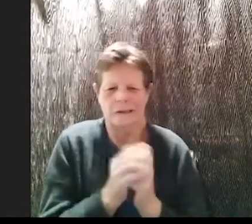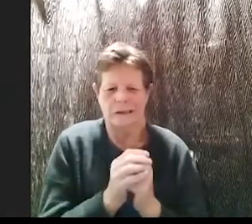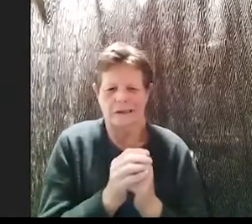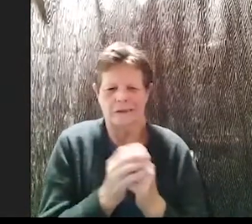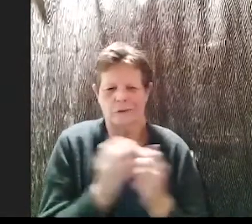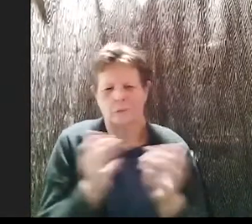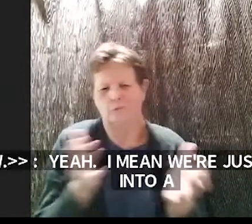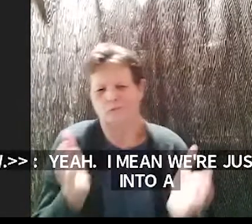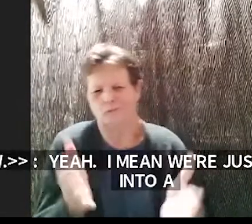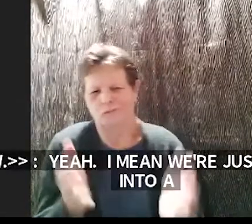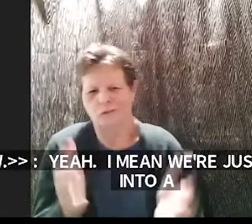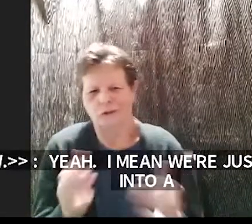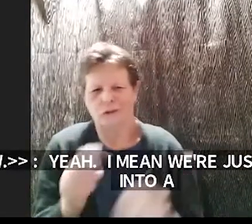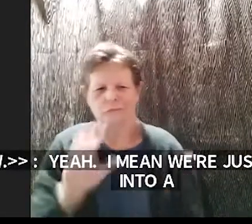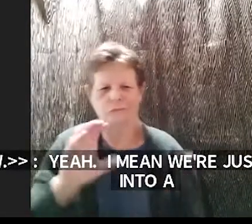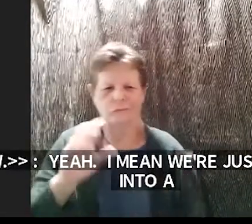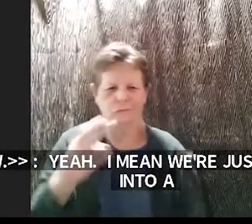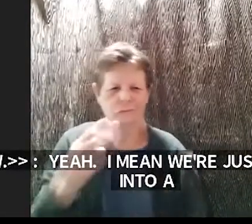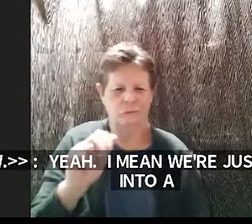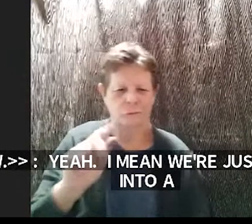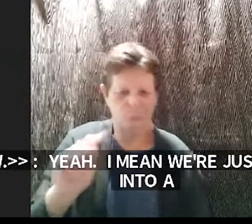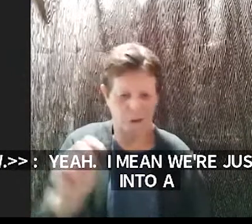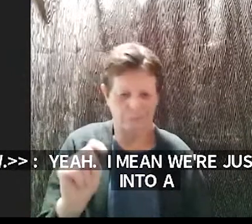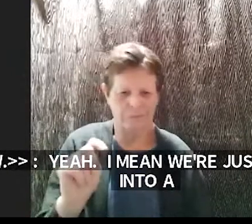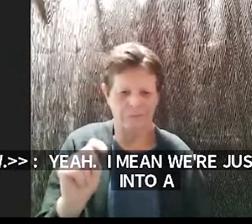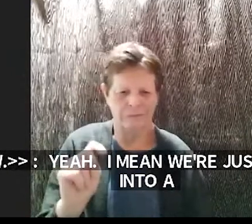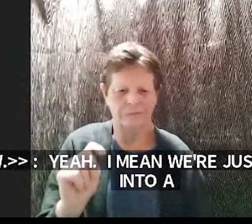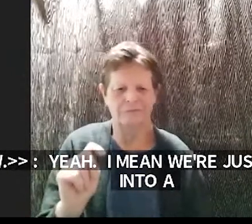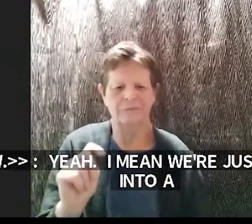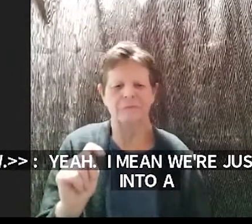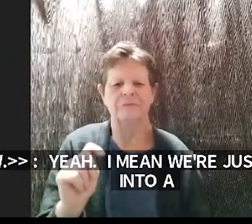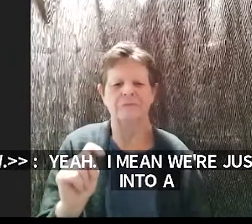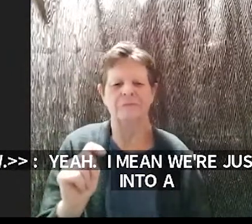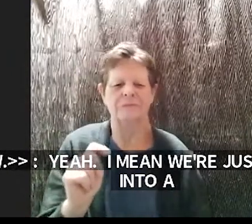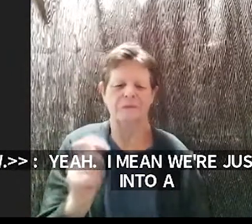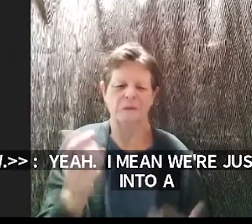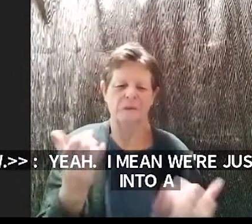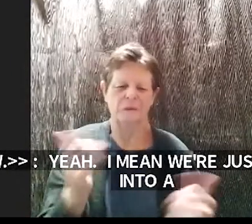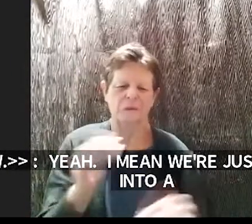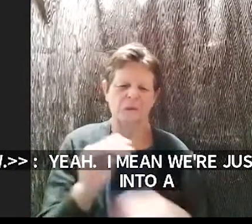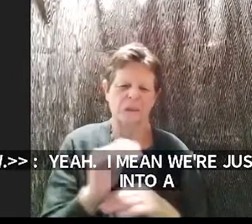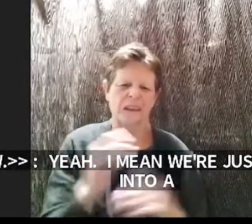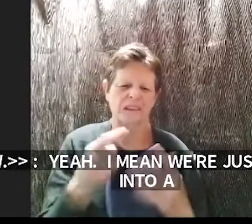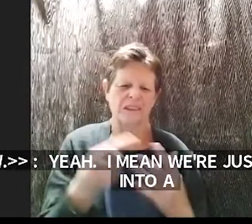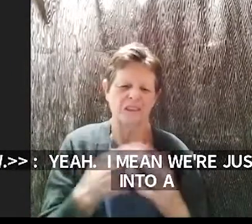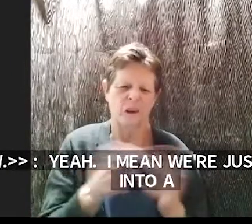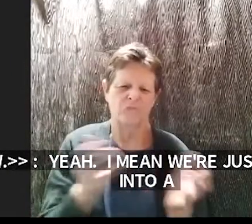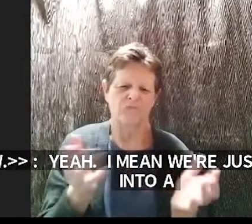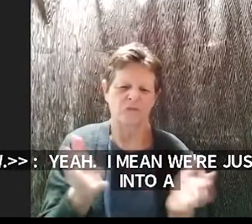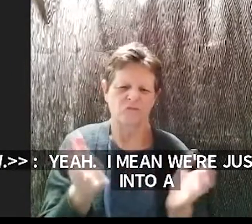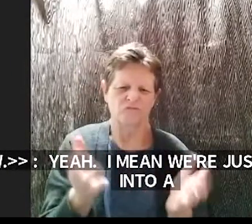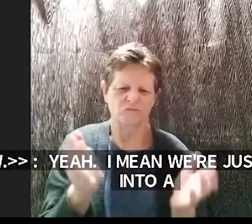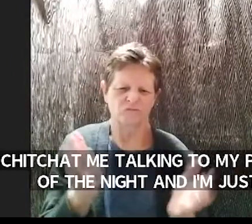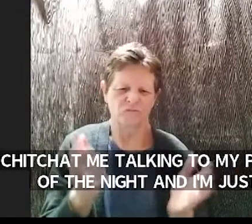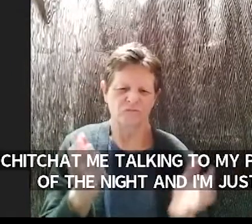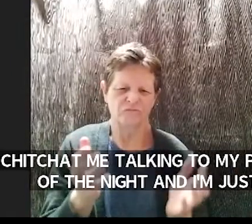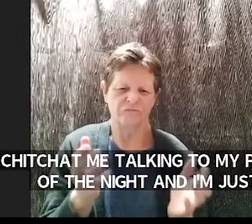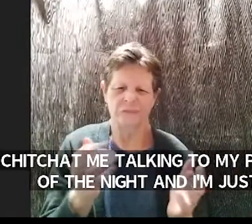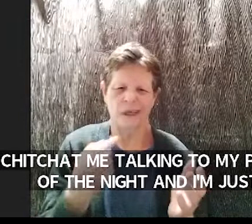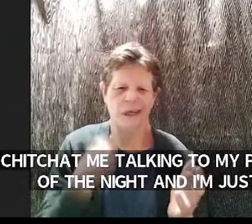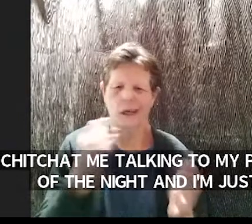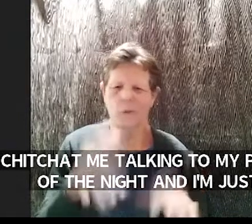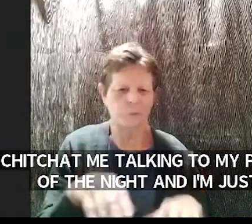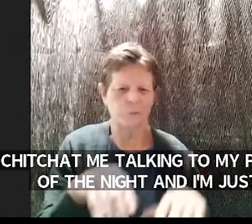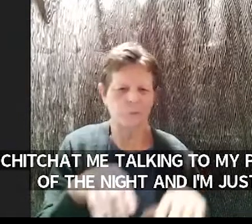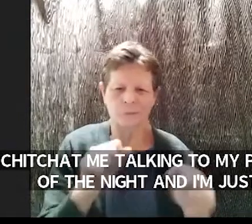talking to myself um portion of the night and i'm like i'm just taking us for the next half hour oh so it's like